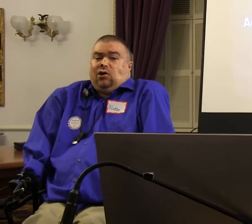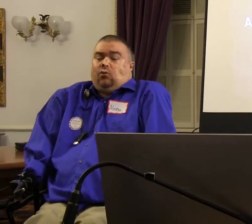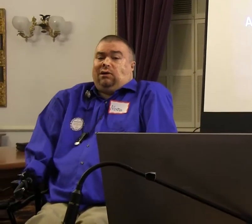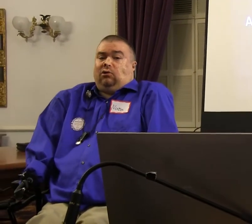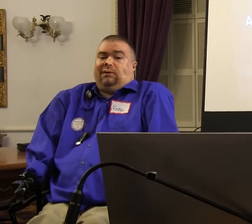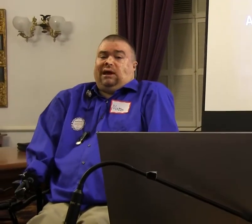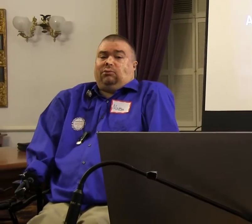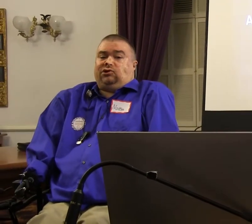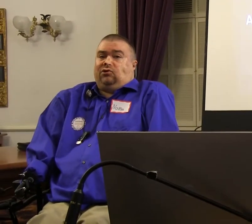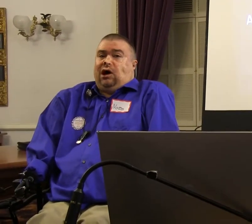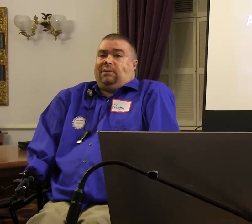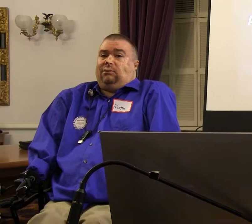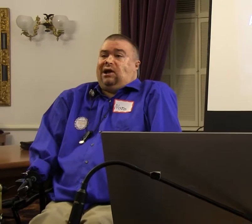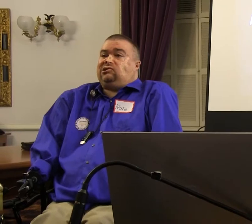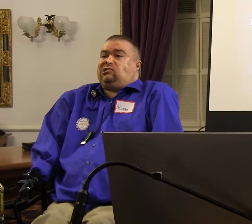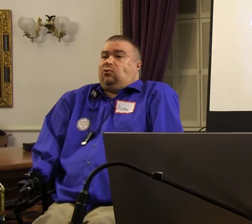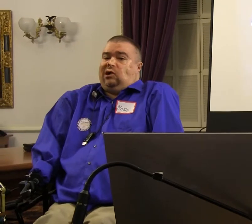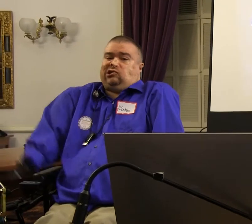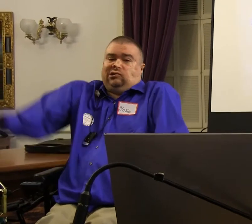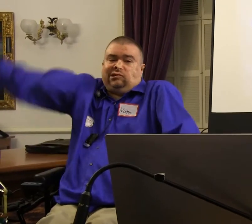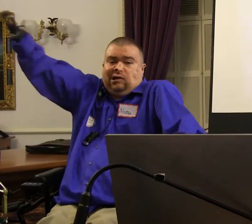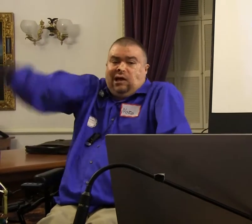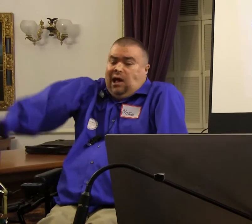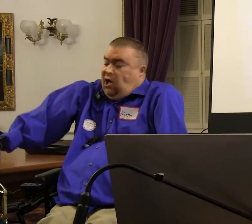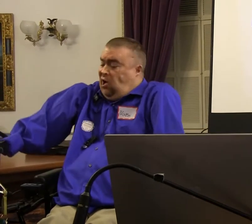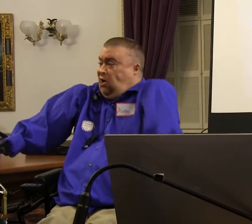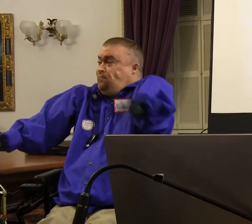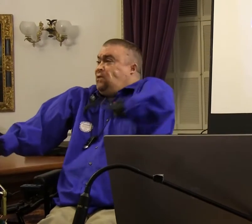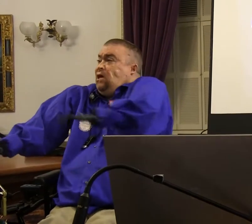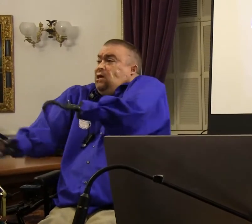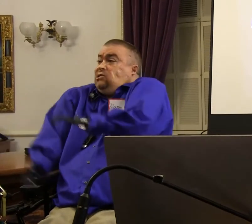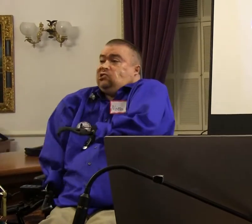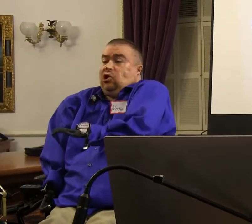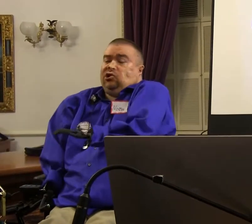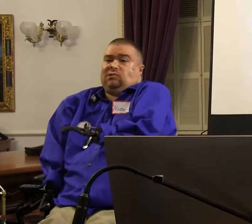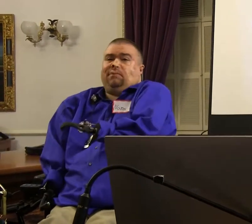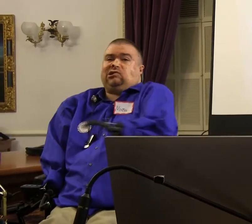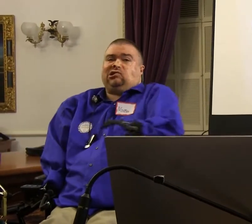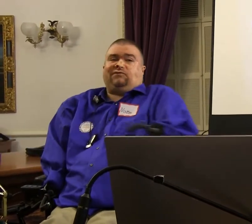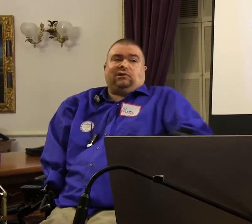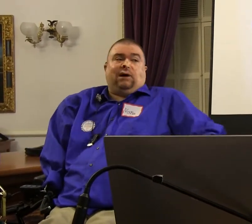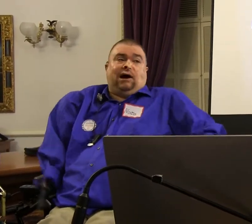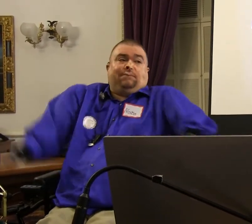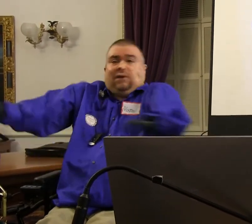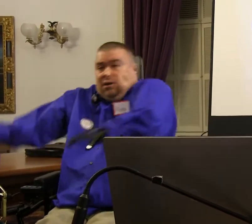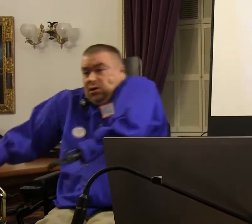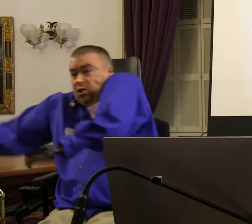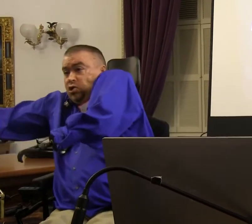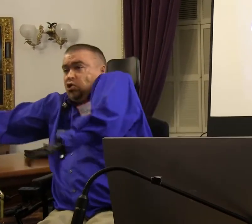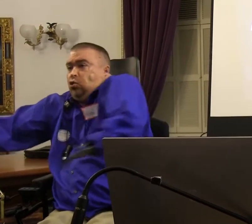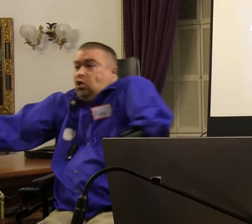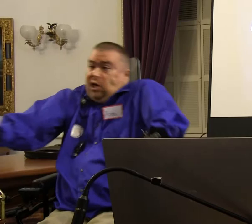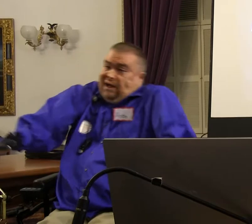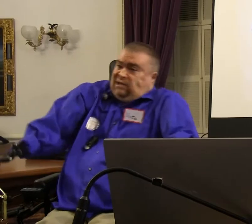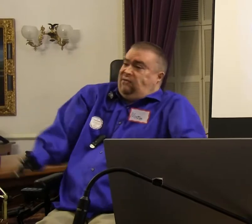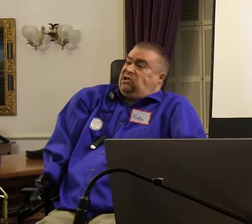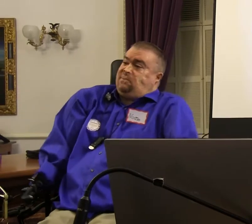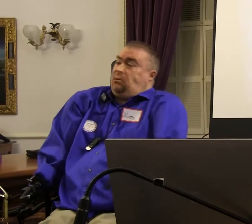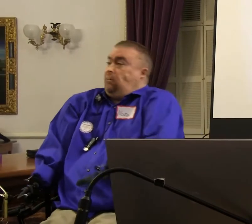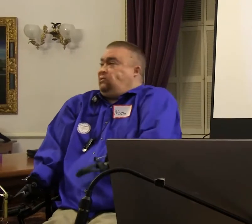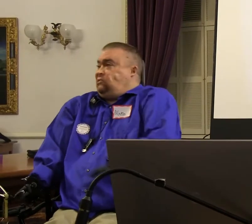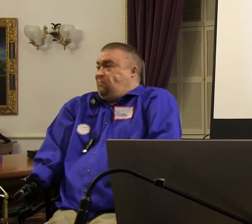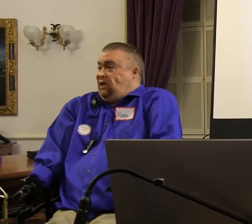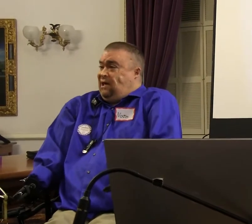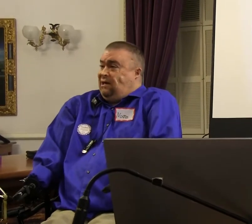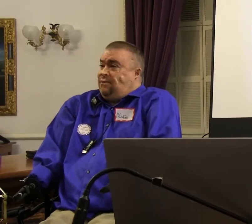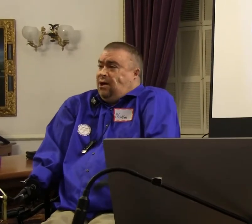we will be able to answer some questions. So, there's some pictures of some cool activities